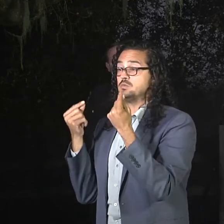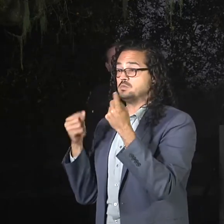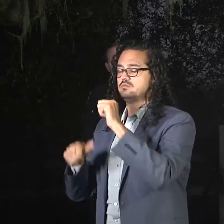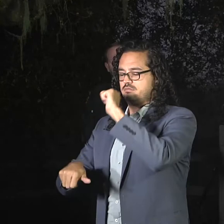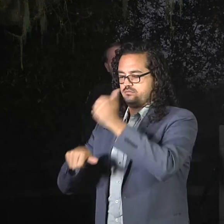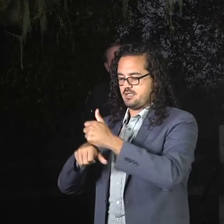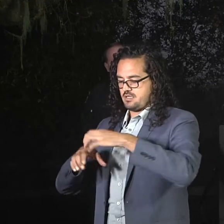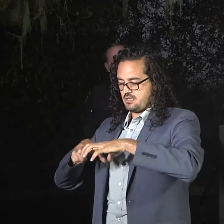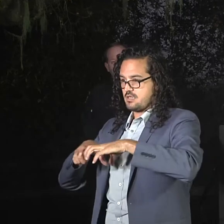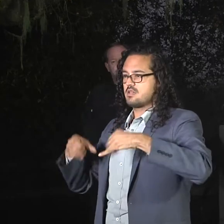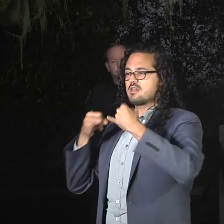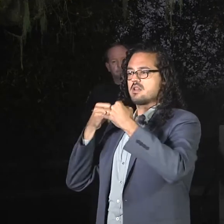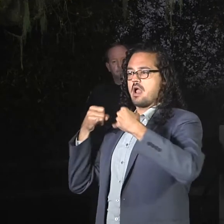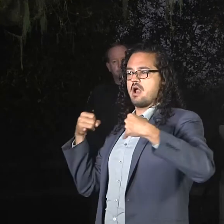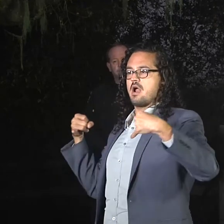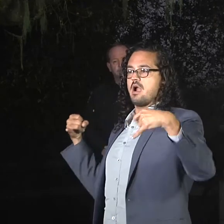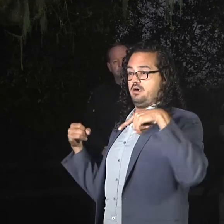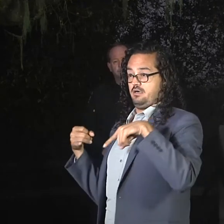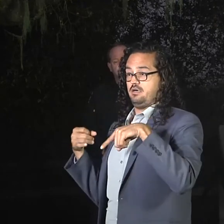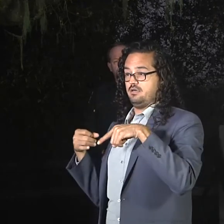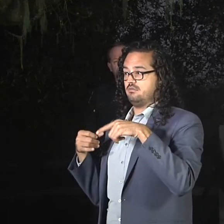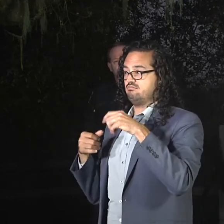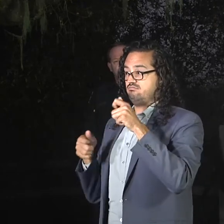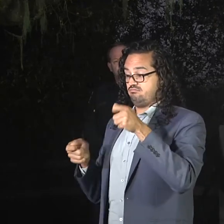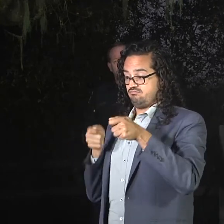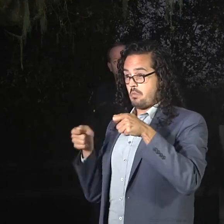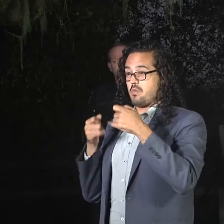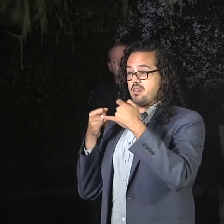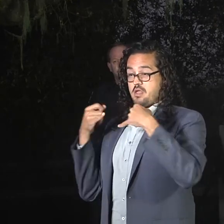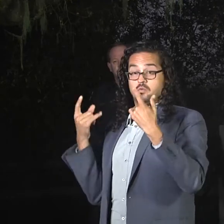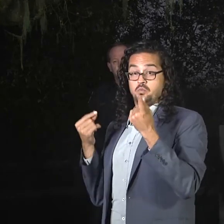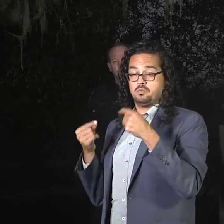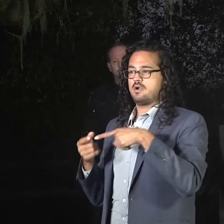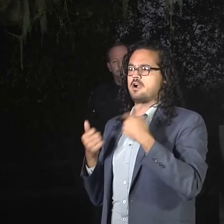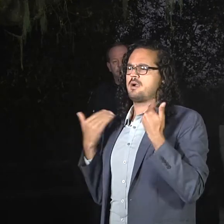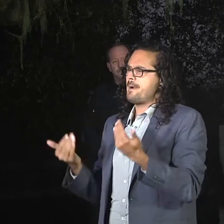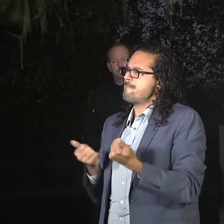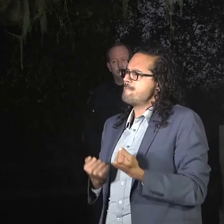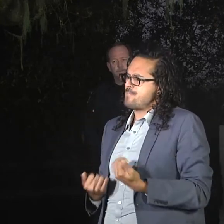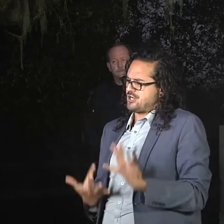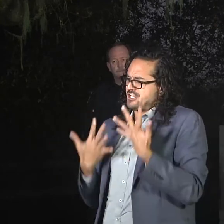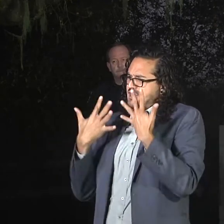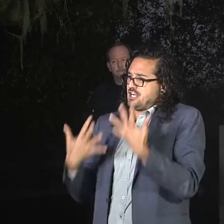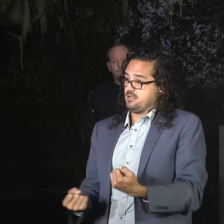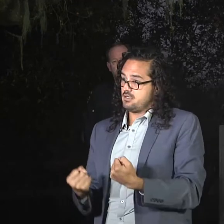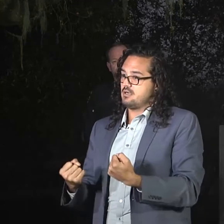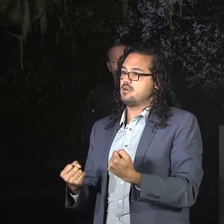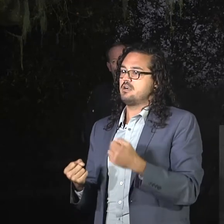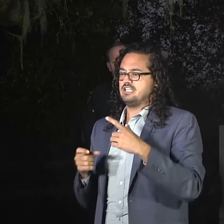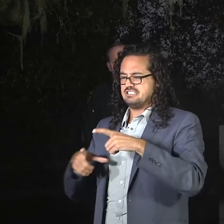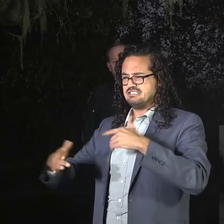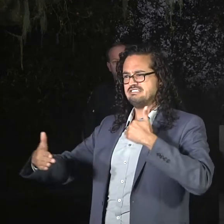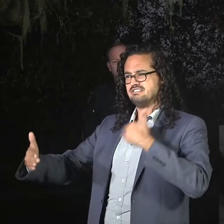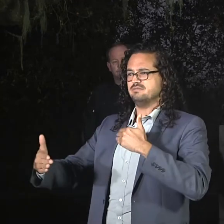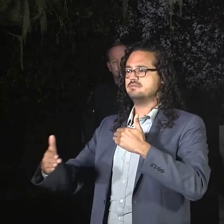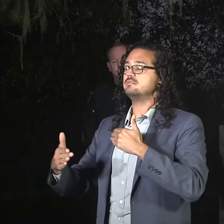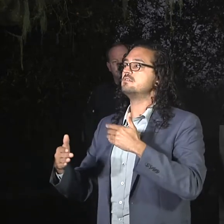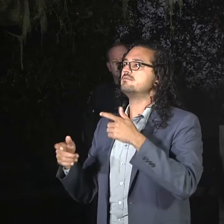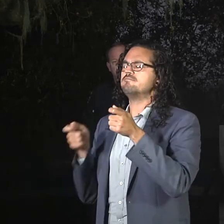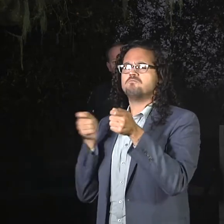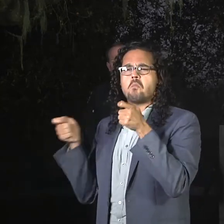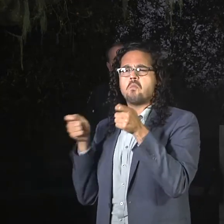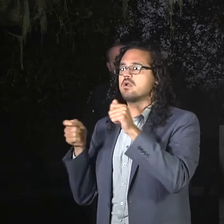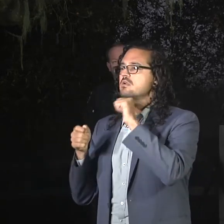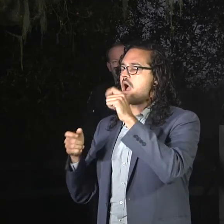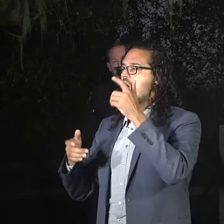that control line and the oncoming fire. It's very controlled. It's a very planned event. We are very fortunate